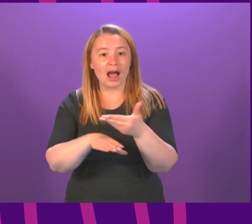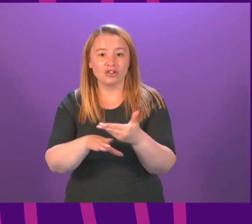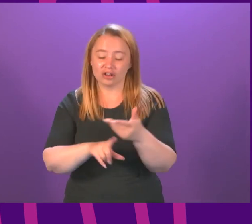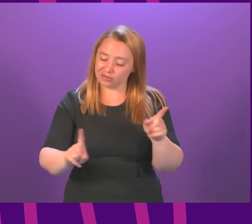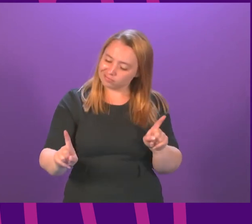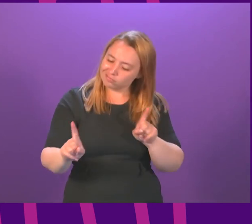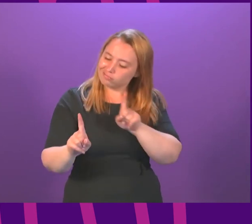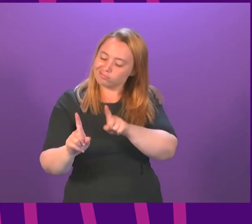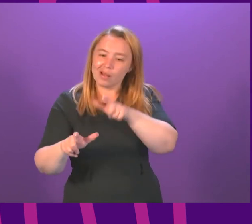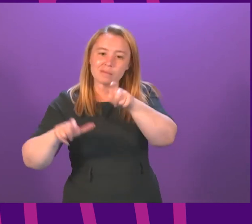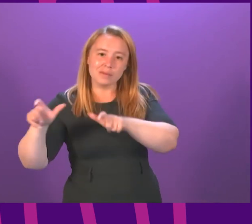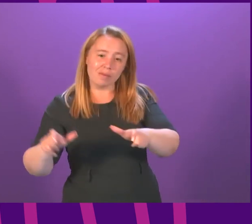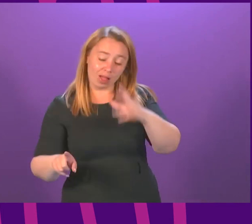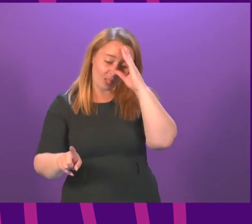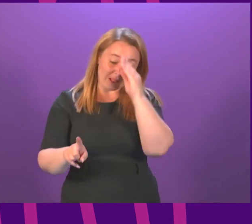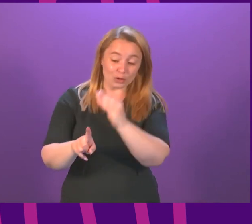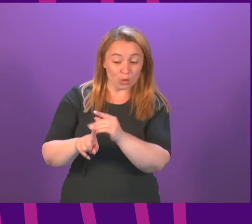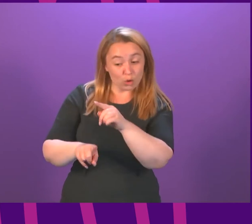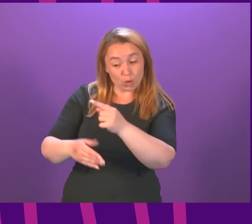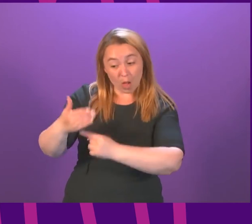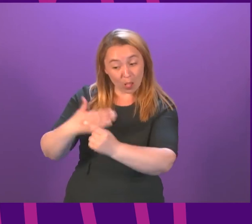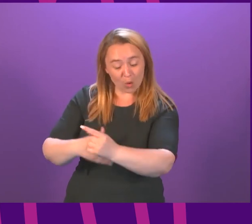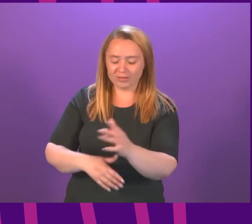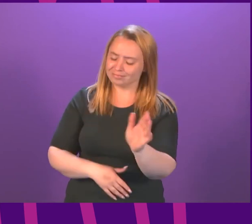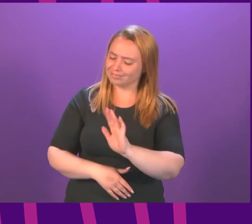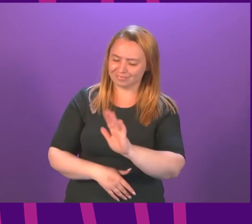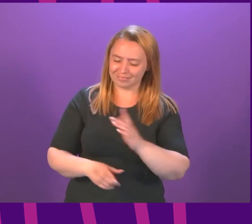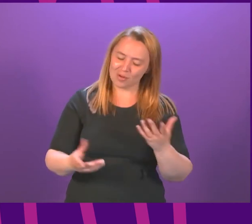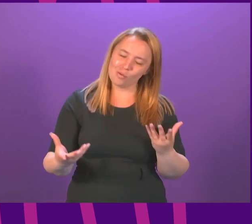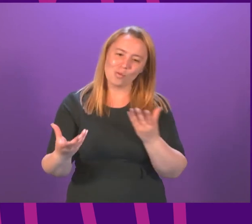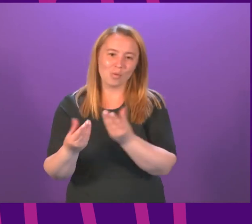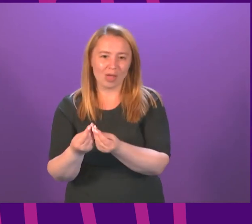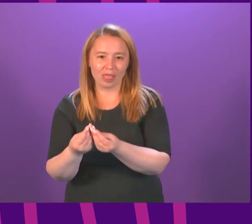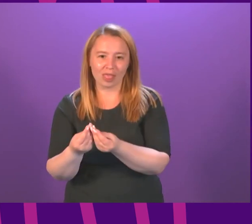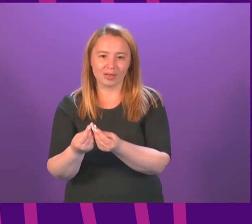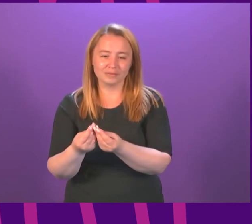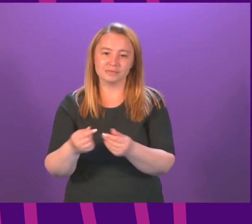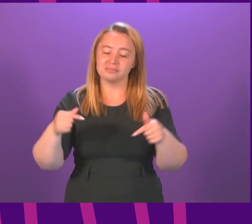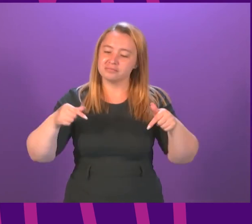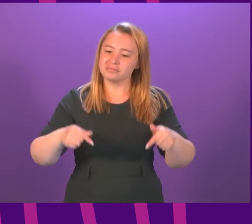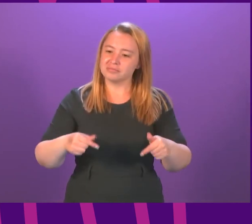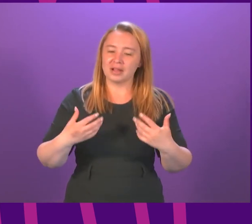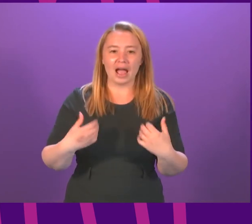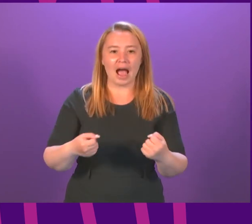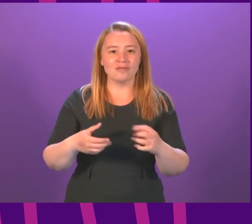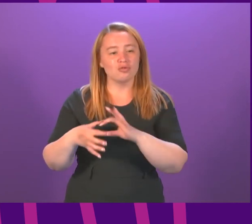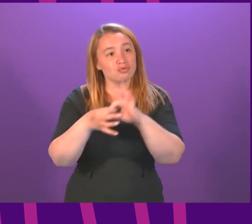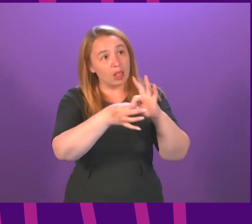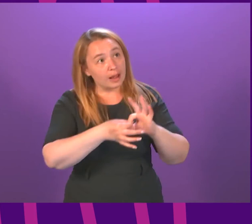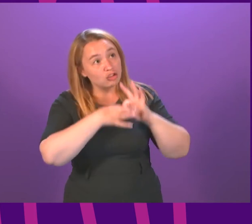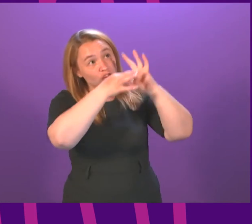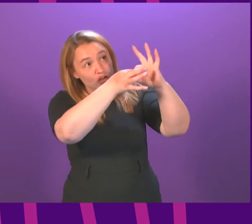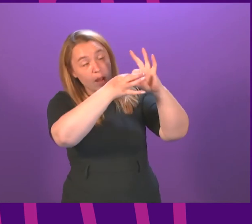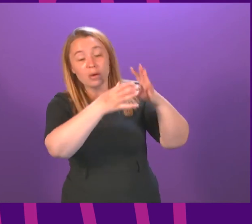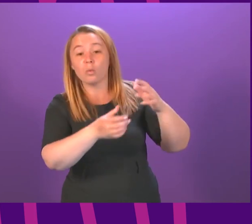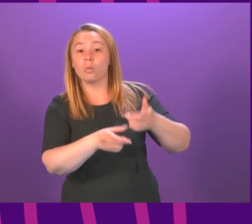let them know that they are not alone. And if we are created to live in a relationship with God and in